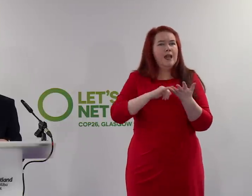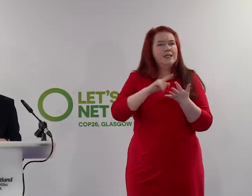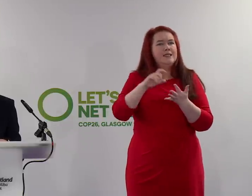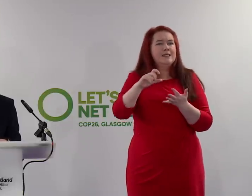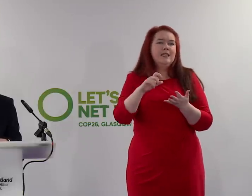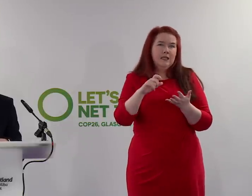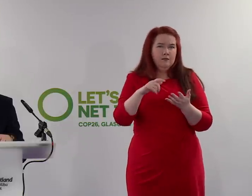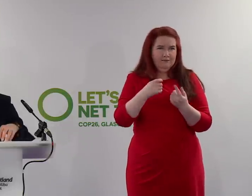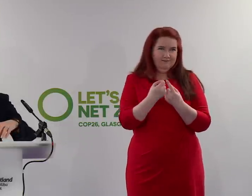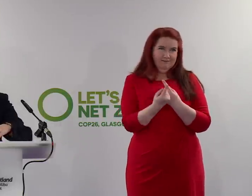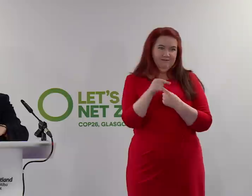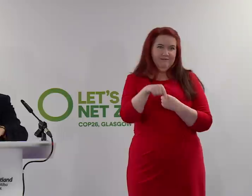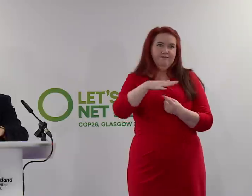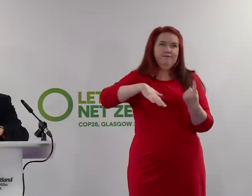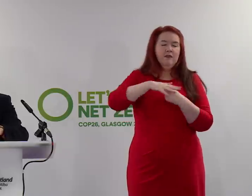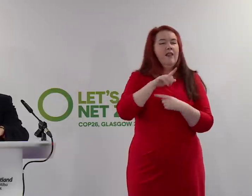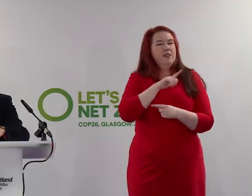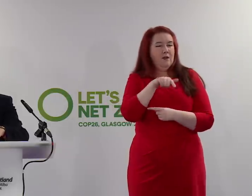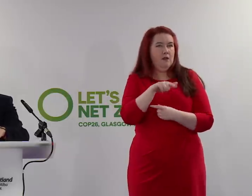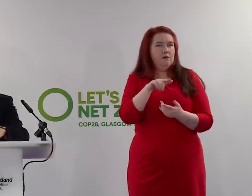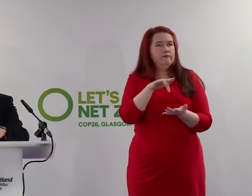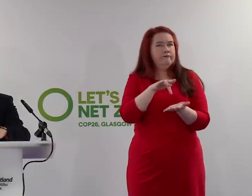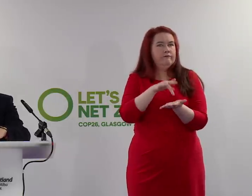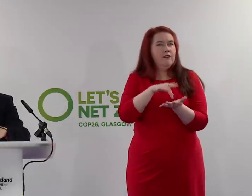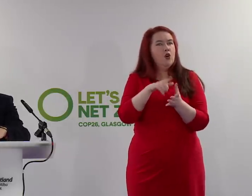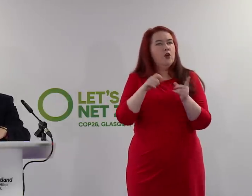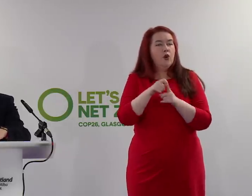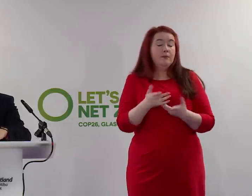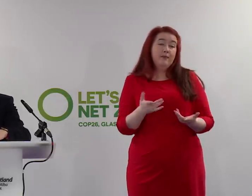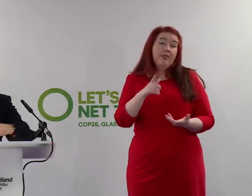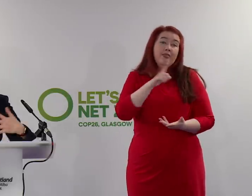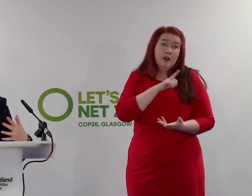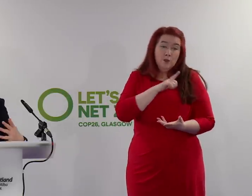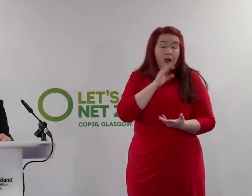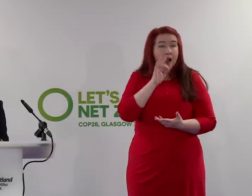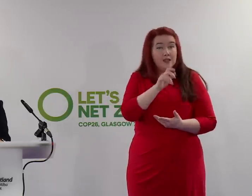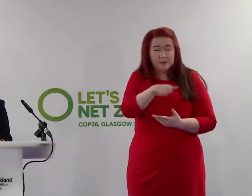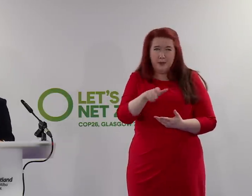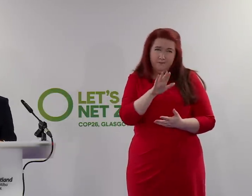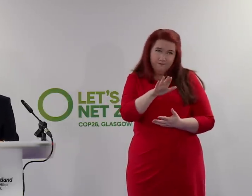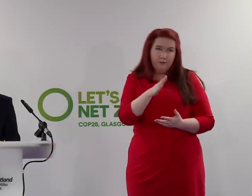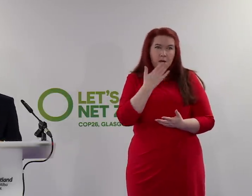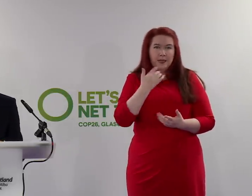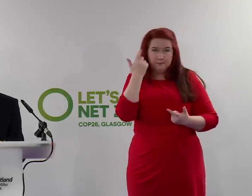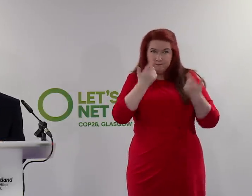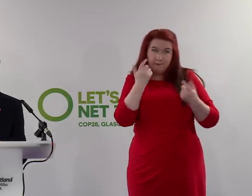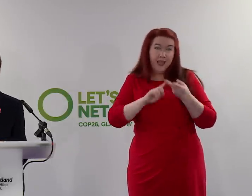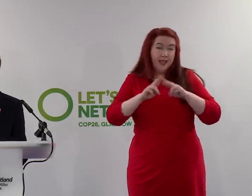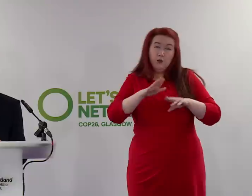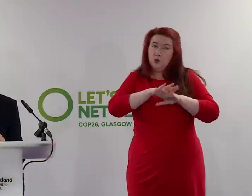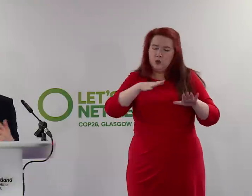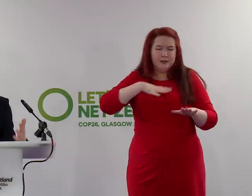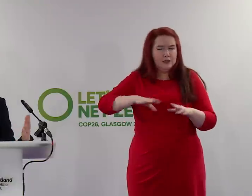taking place. In light of that, we are asking people to consider carefully unnecessary trips